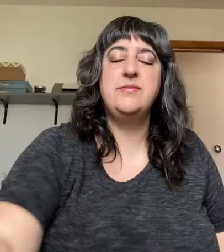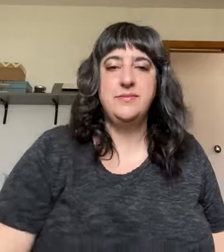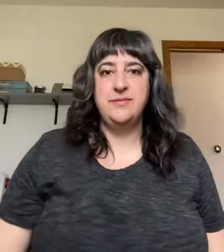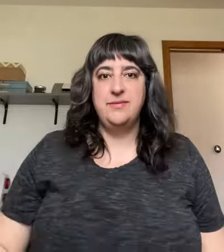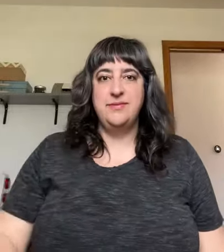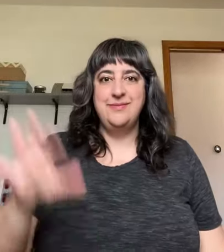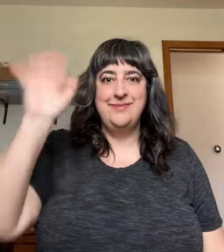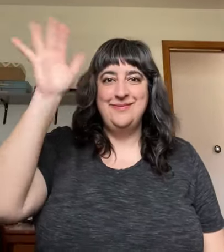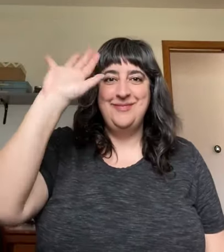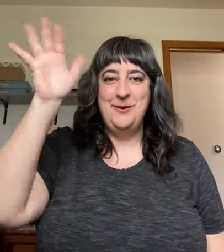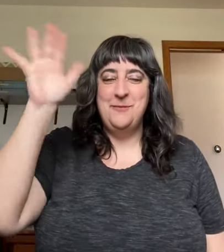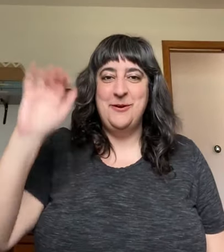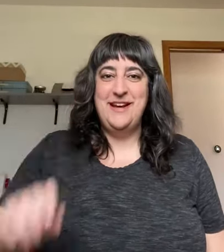Good morning.